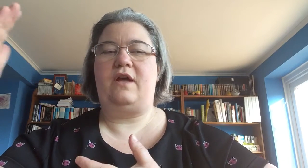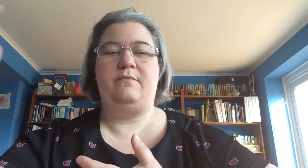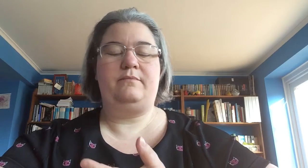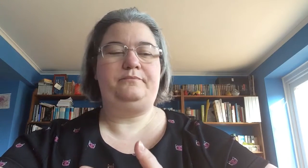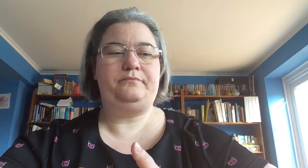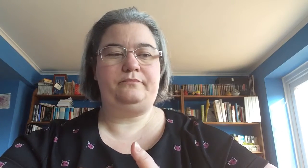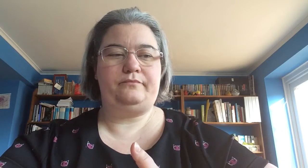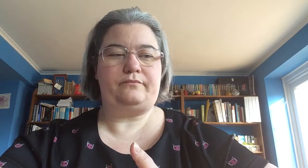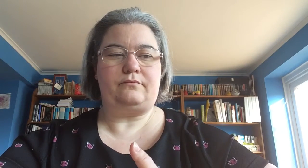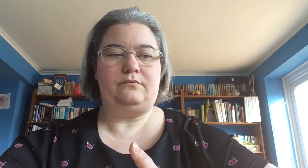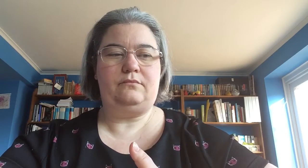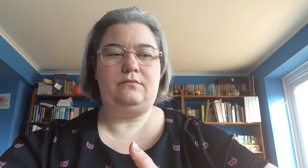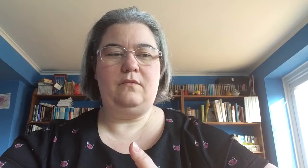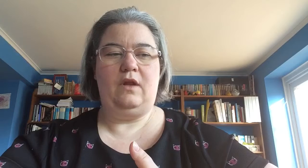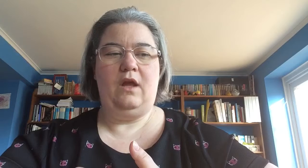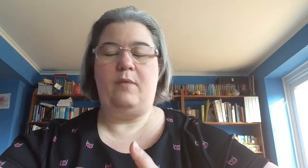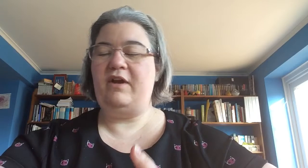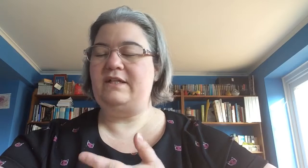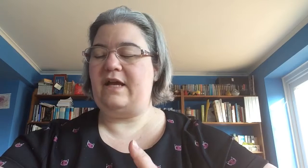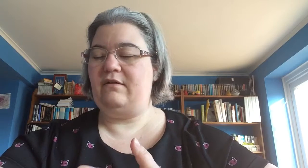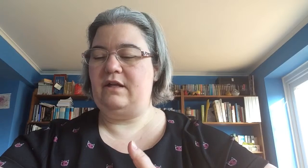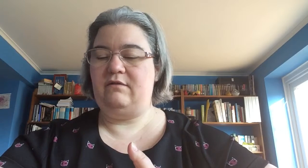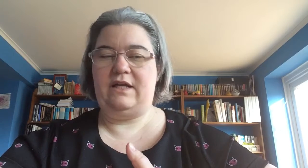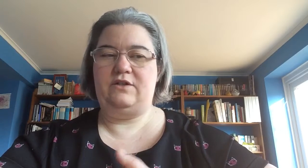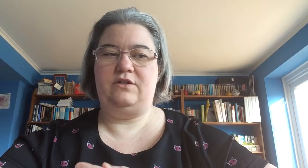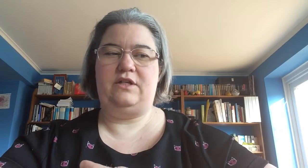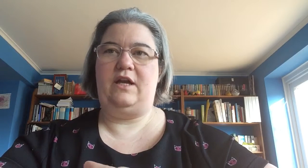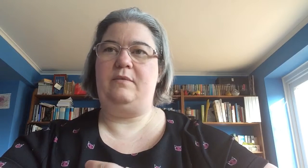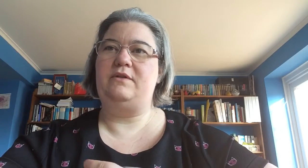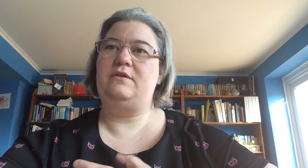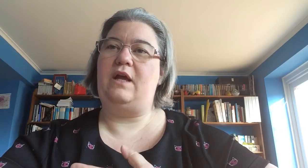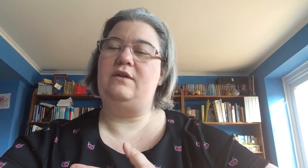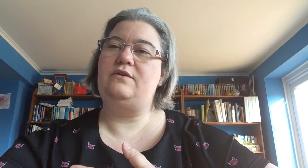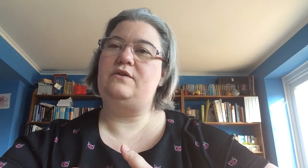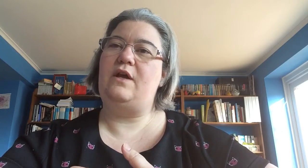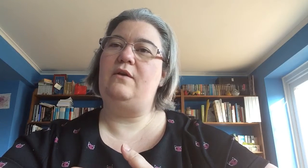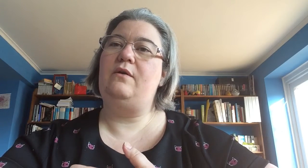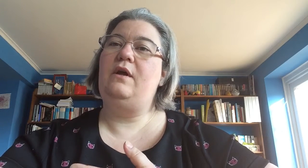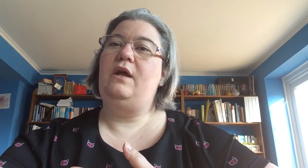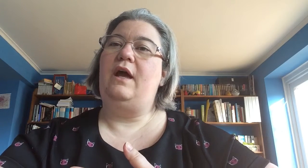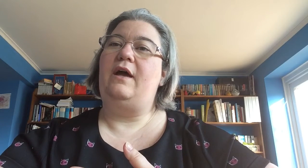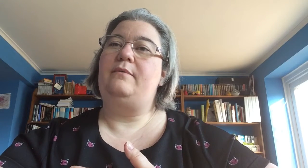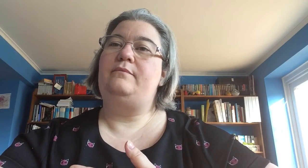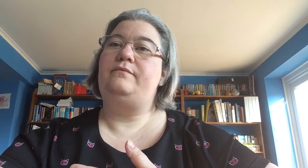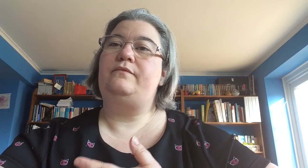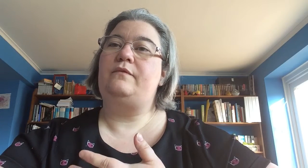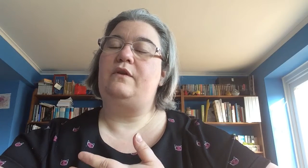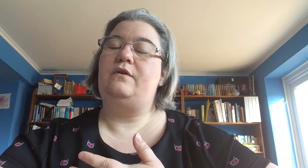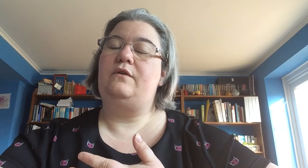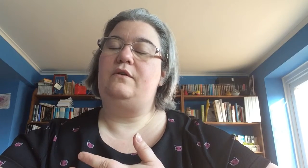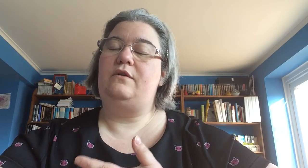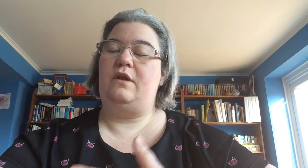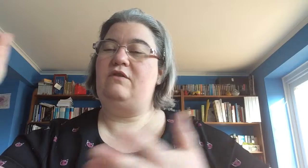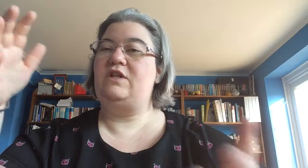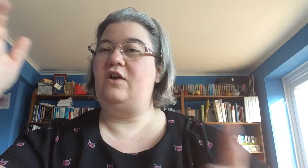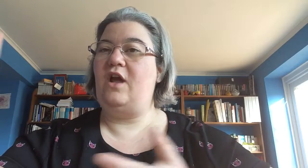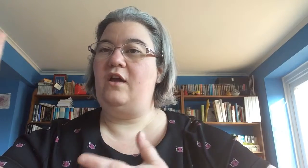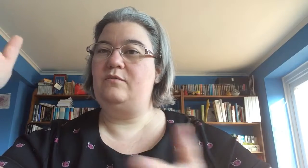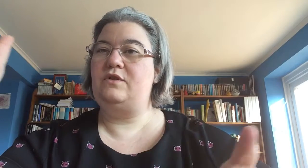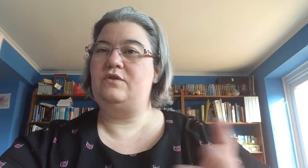breakdown in a relationship, and so they return home to